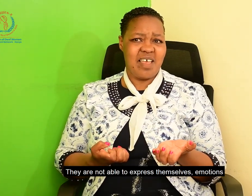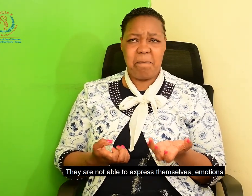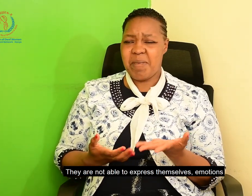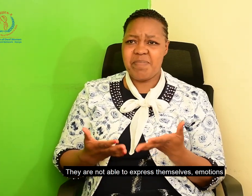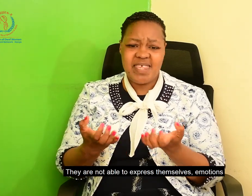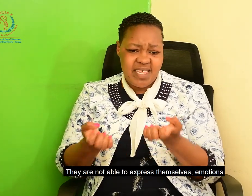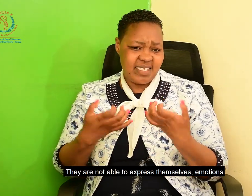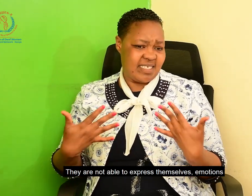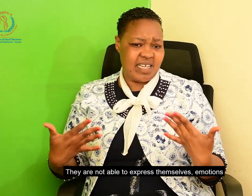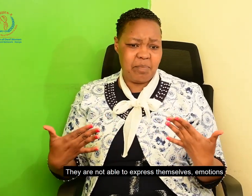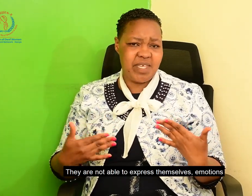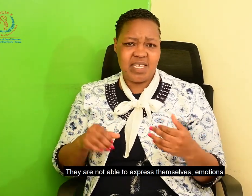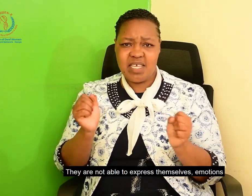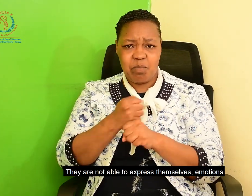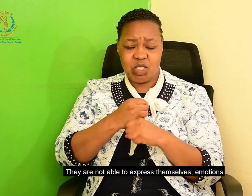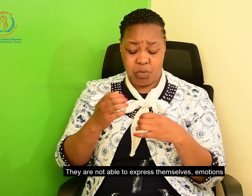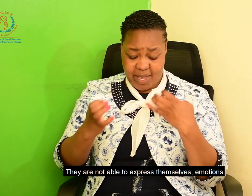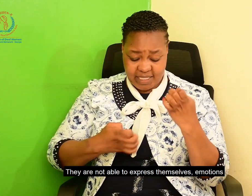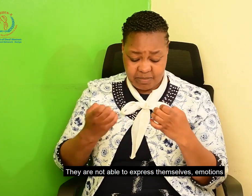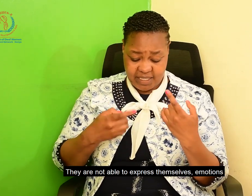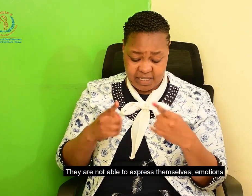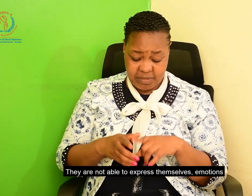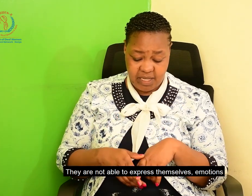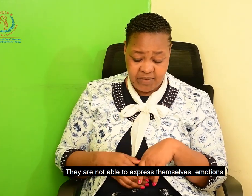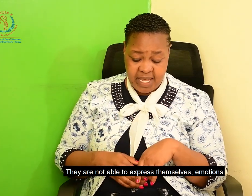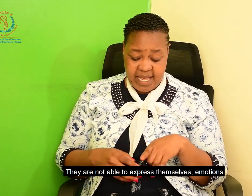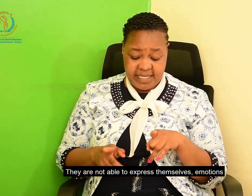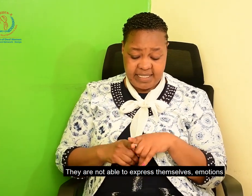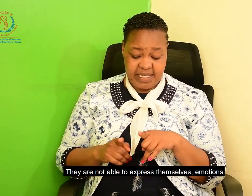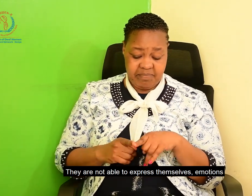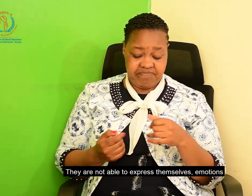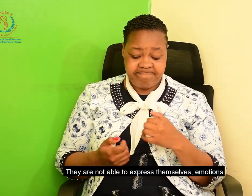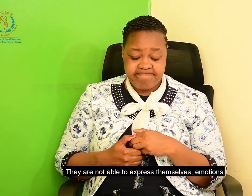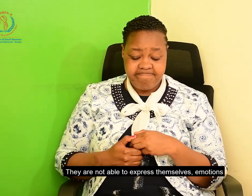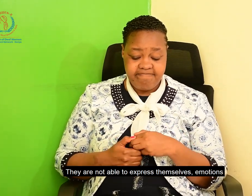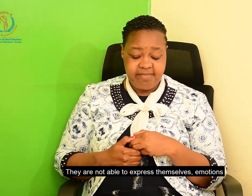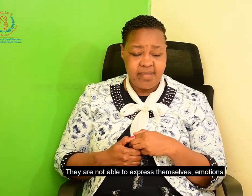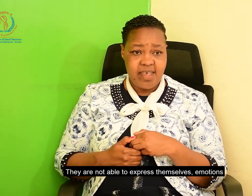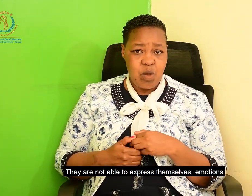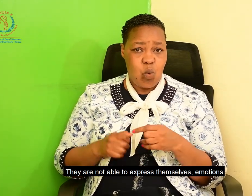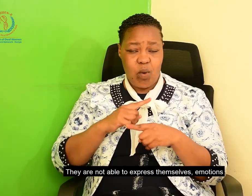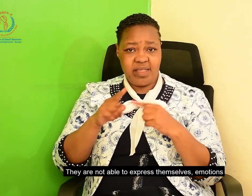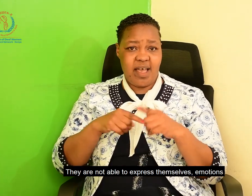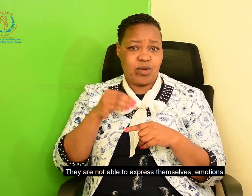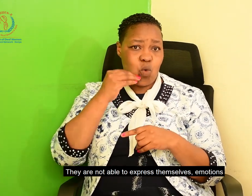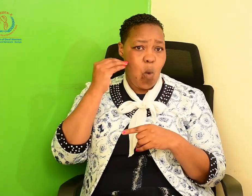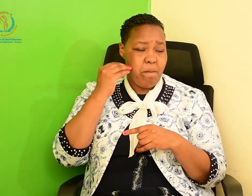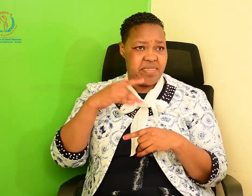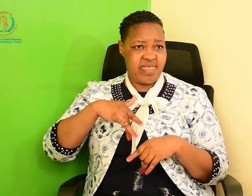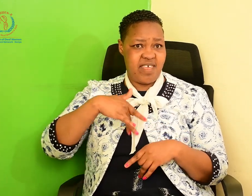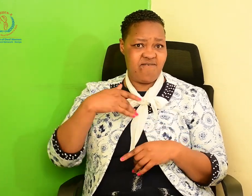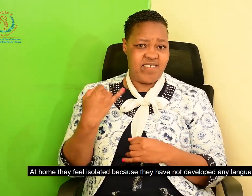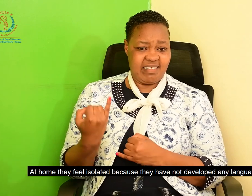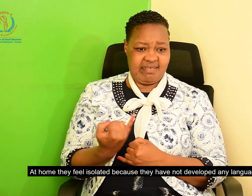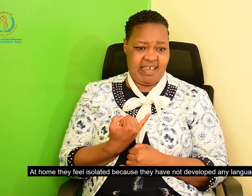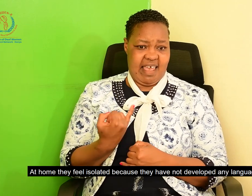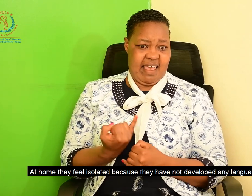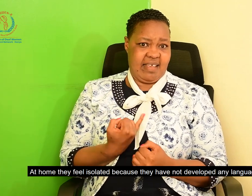their emotions. Maybe they would need something or assistance, they are not able to express themselves. And also at home,